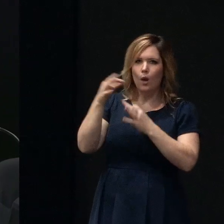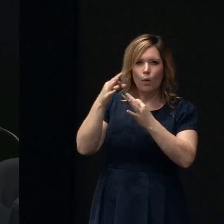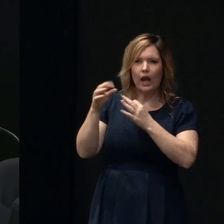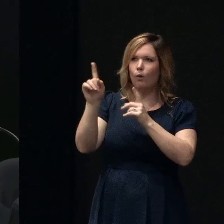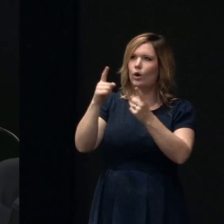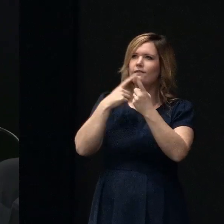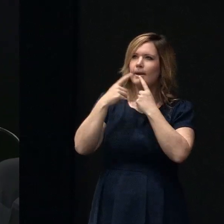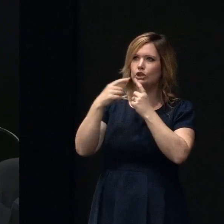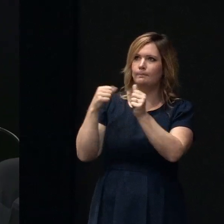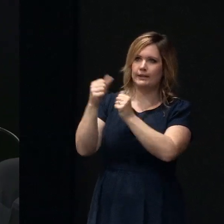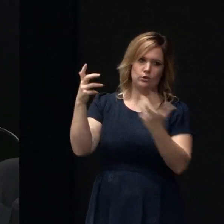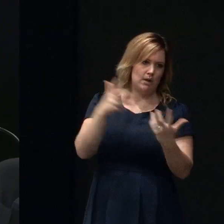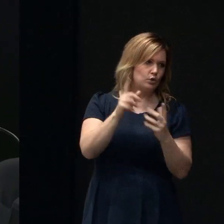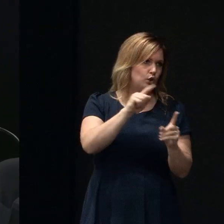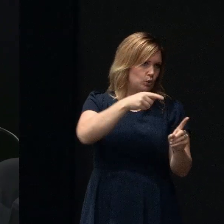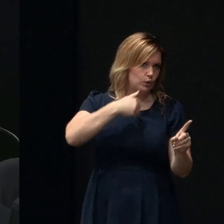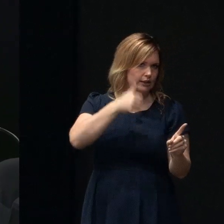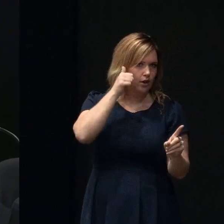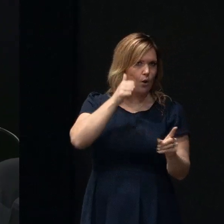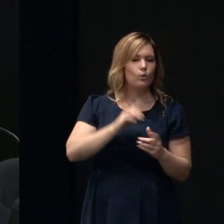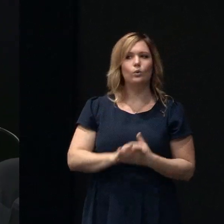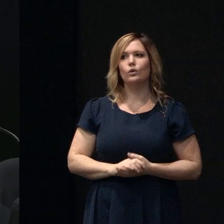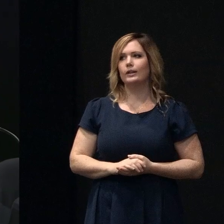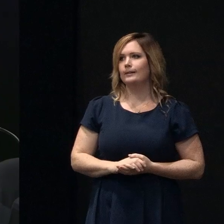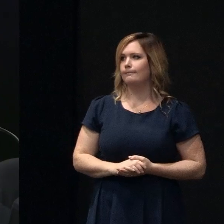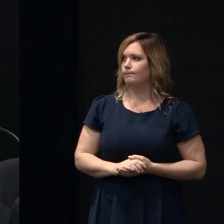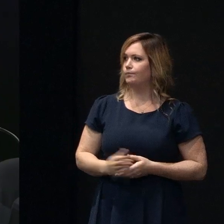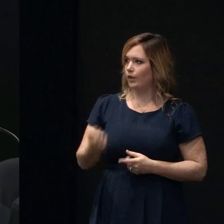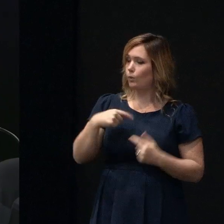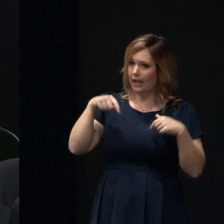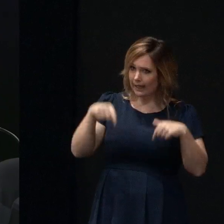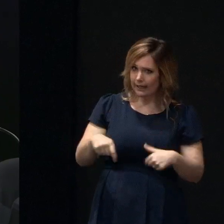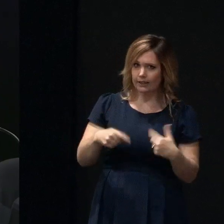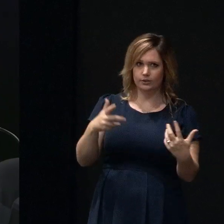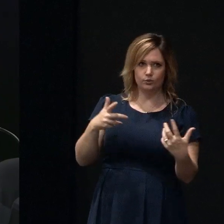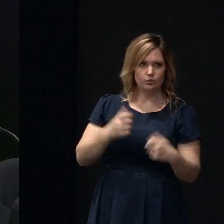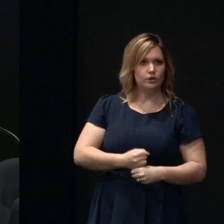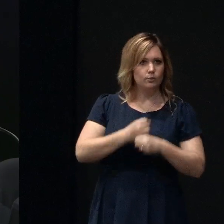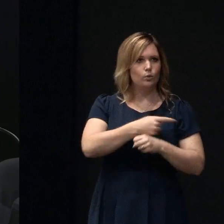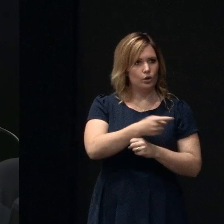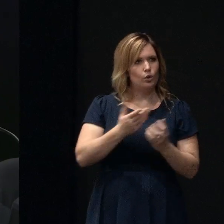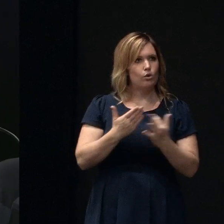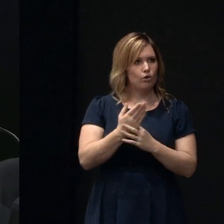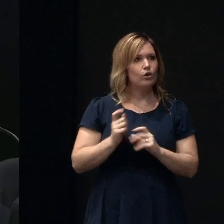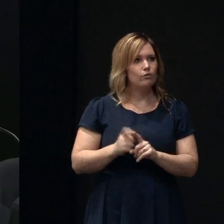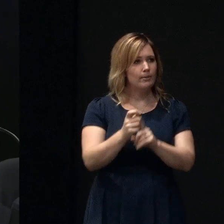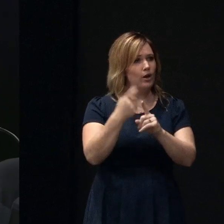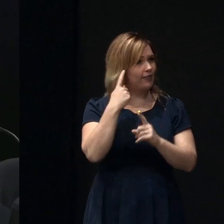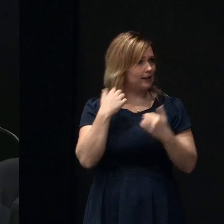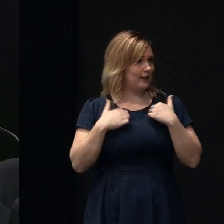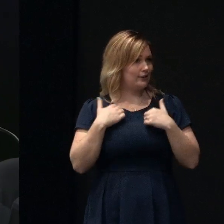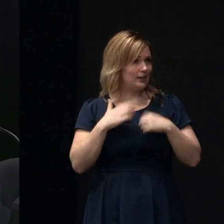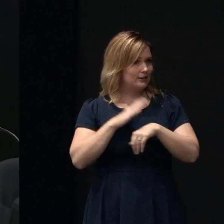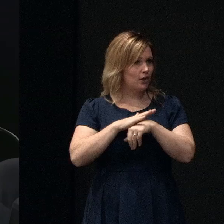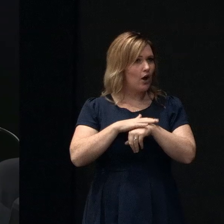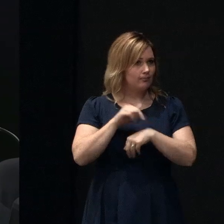make the best decisions for yourselves we're here to be a part of the rebuild with you and support you through this I think it's quite an exciting time for everyone